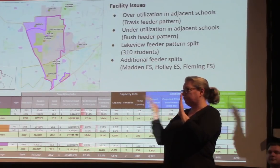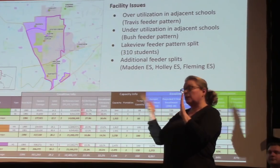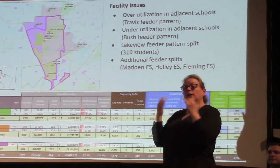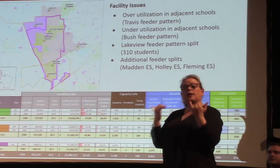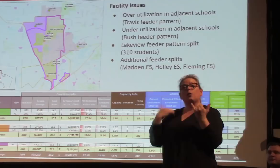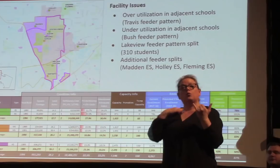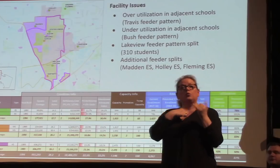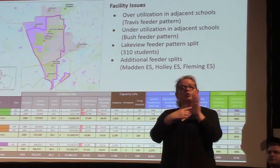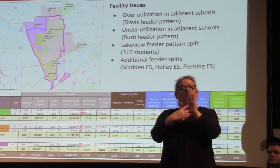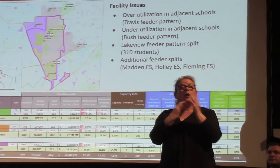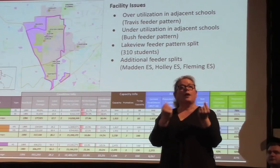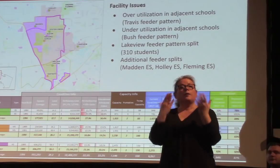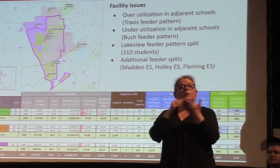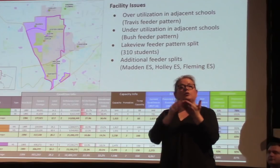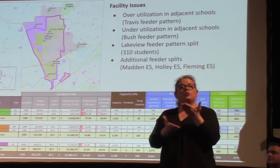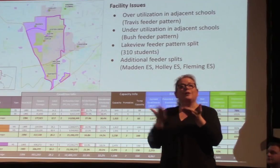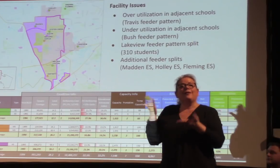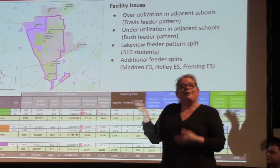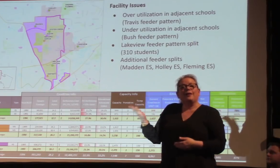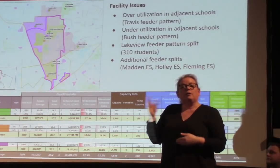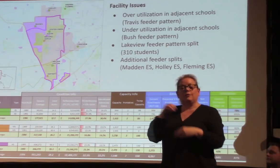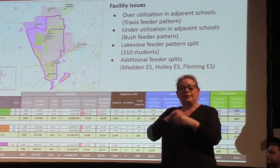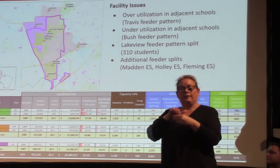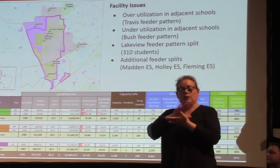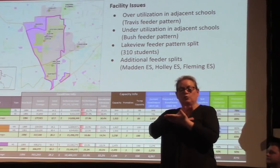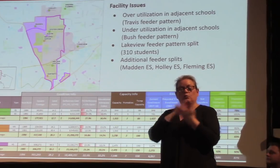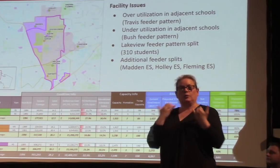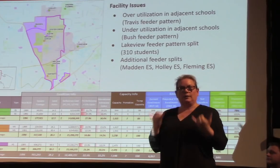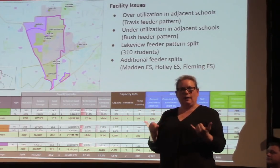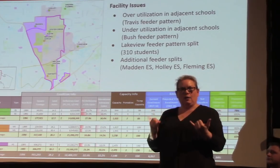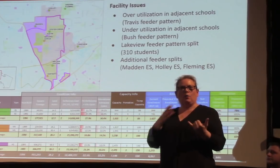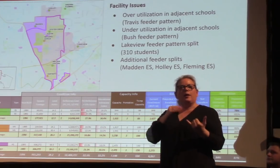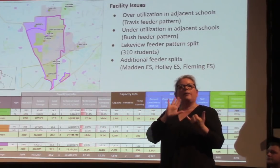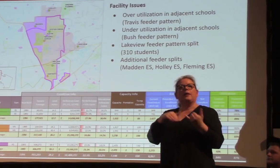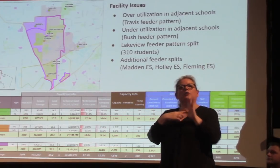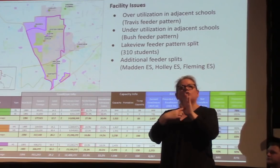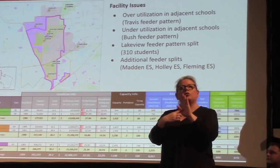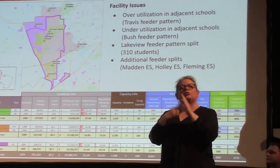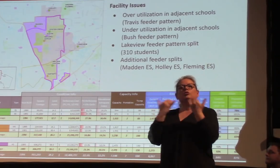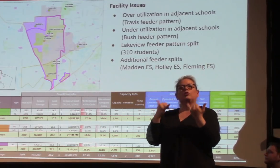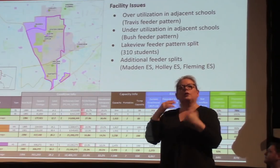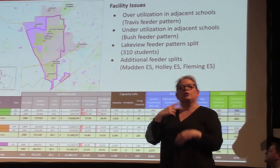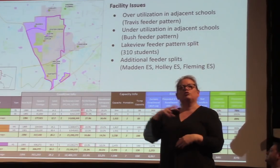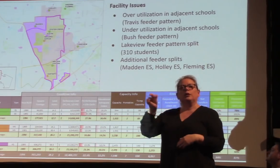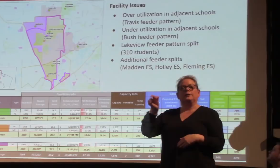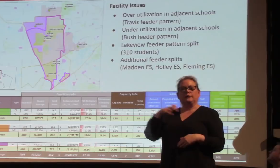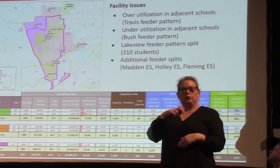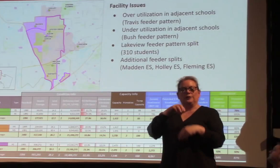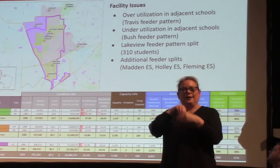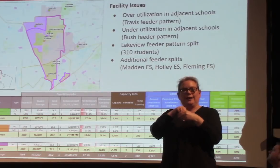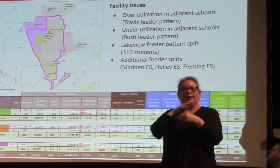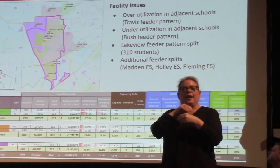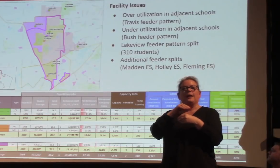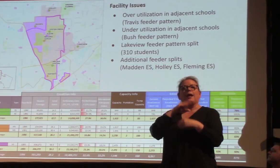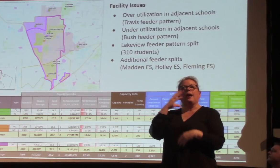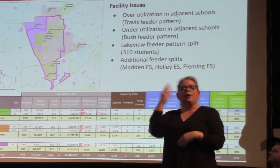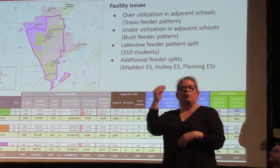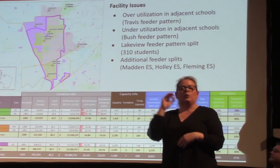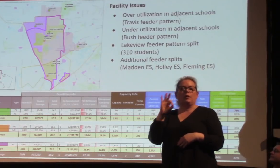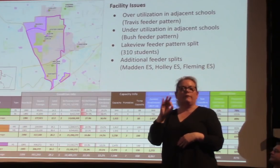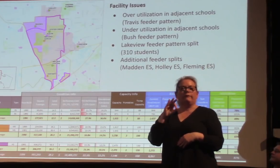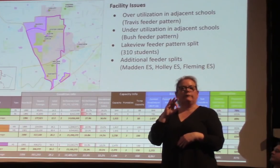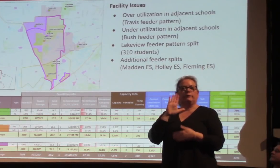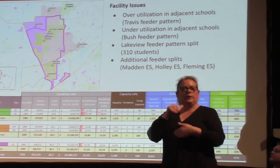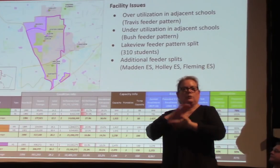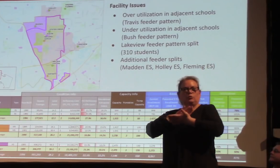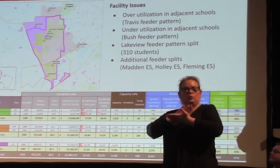on the current transfers in and out of the facility. We also show our five-year projected enrollment by school, and that does not include any transfers